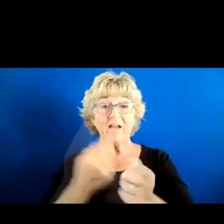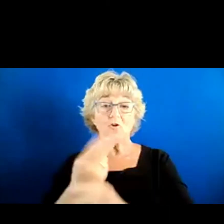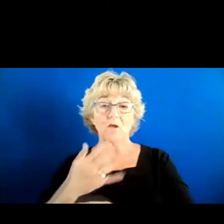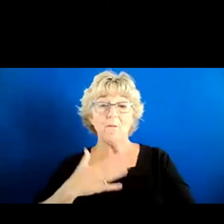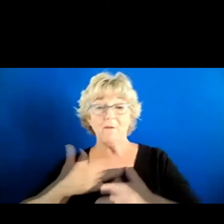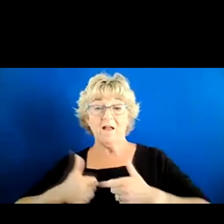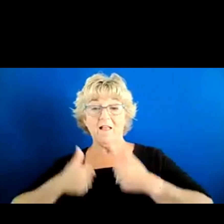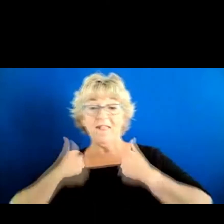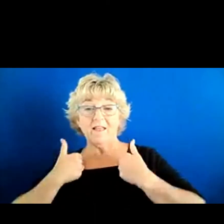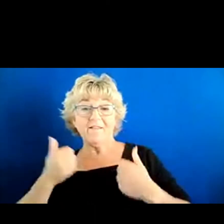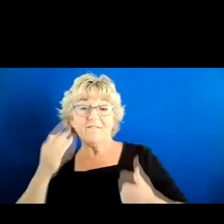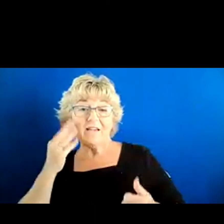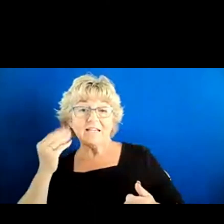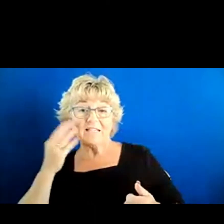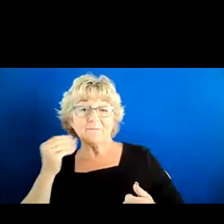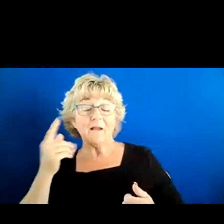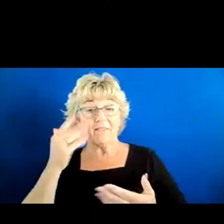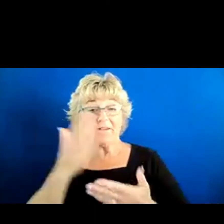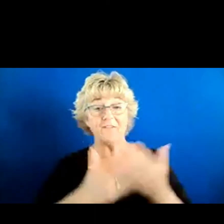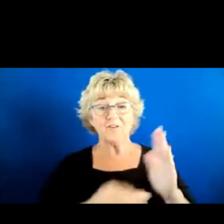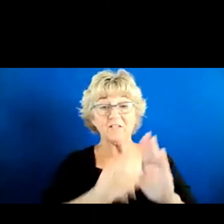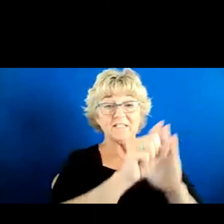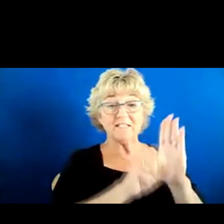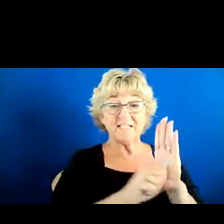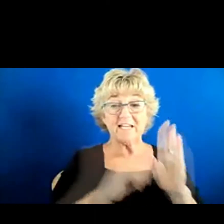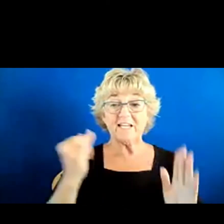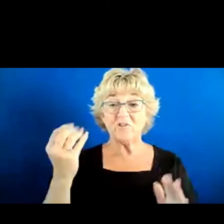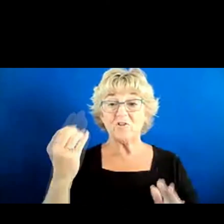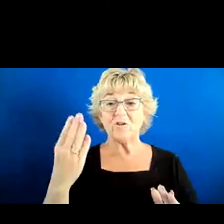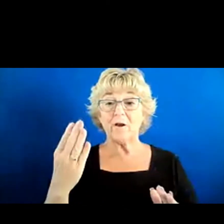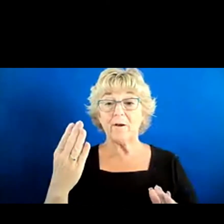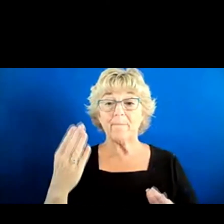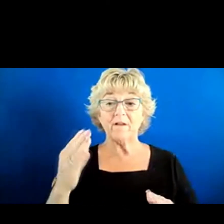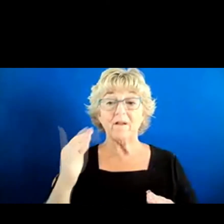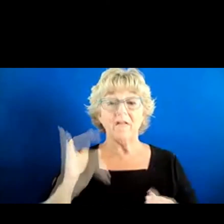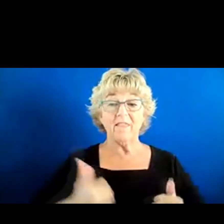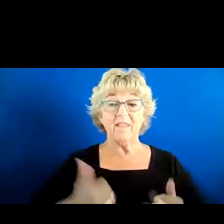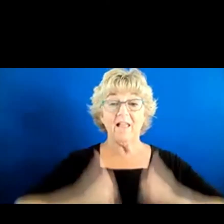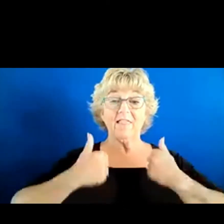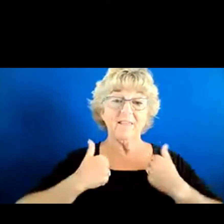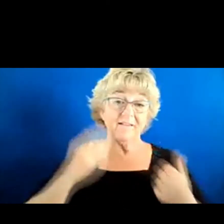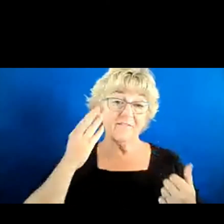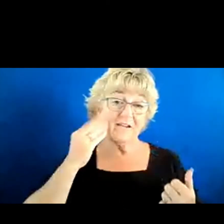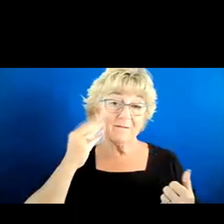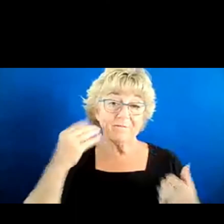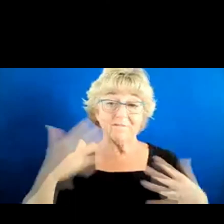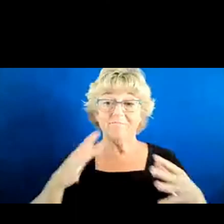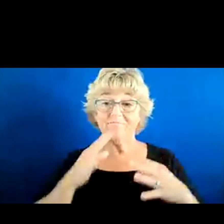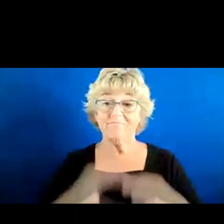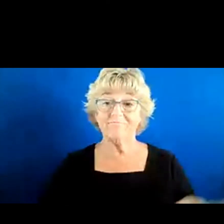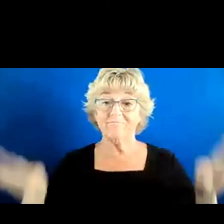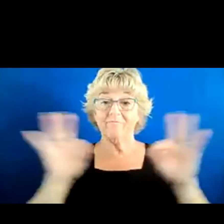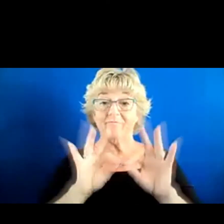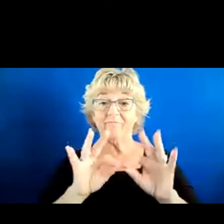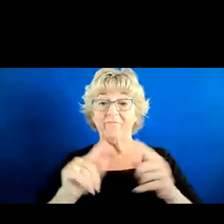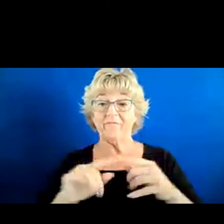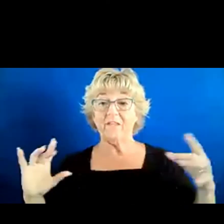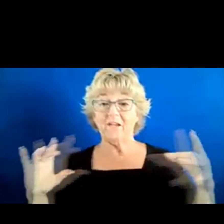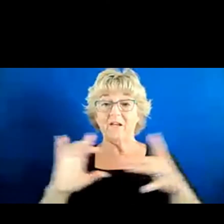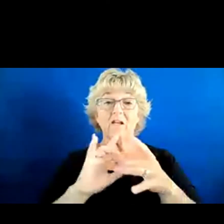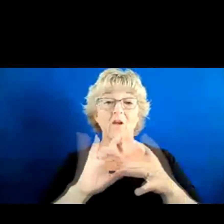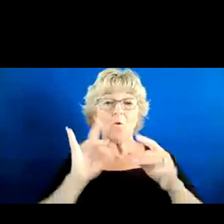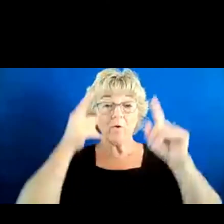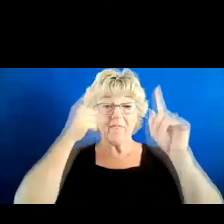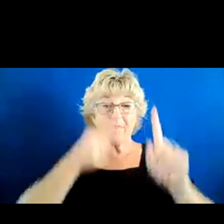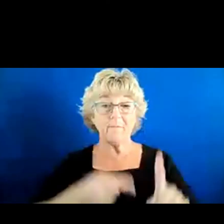are some state jobs where the lived experience is going to be critically important and connect to the mission of